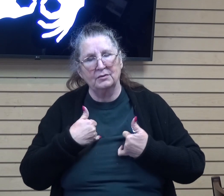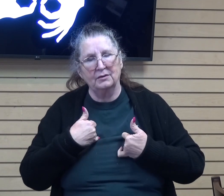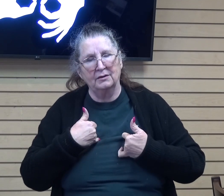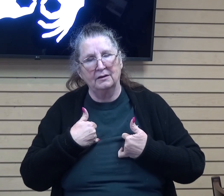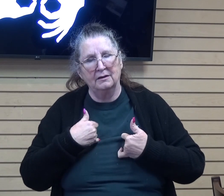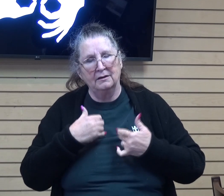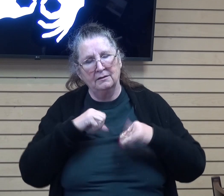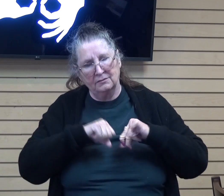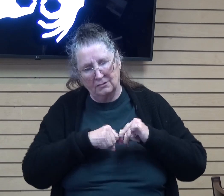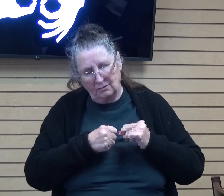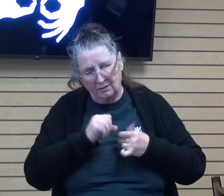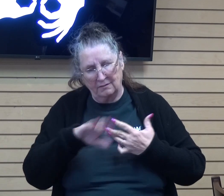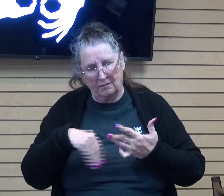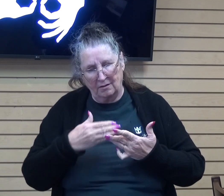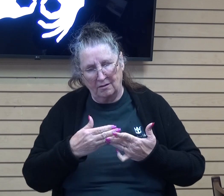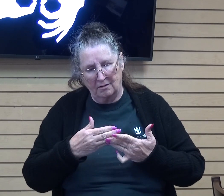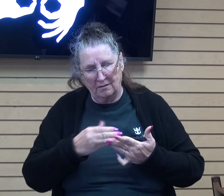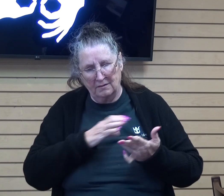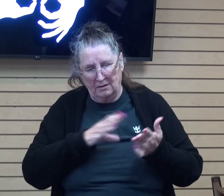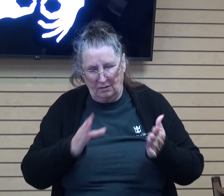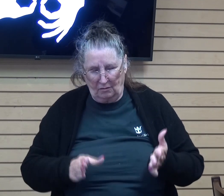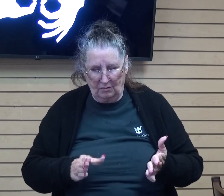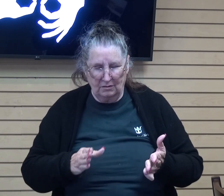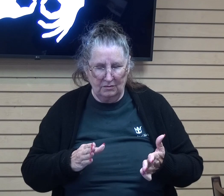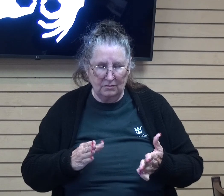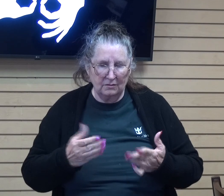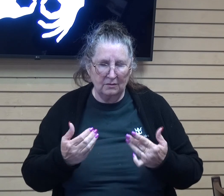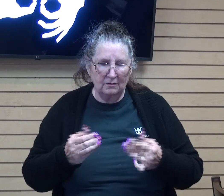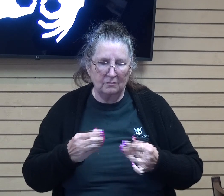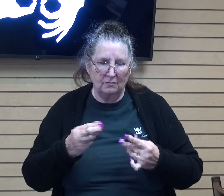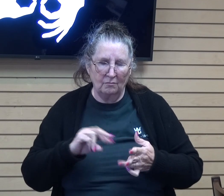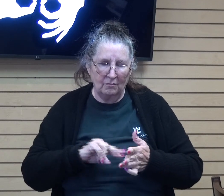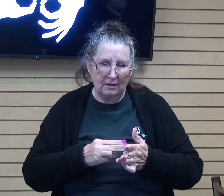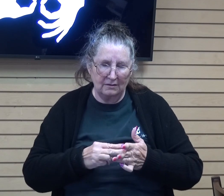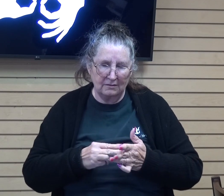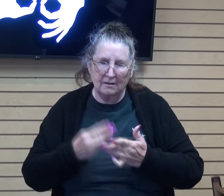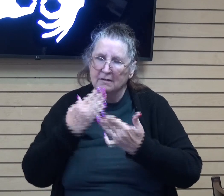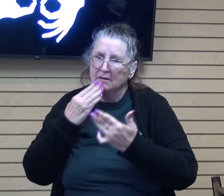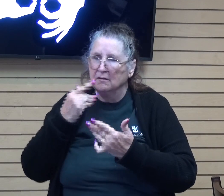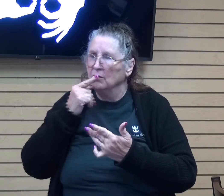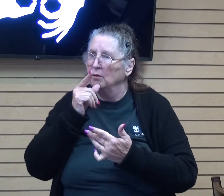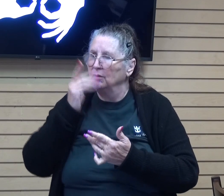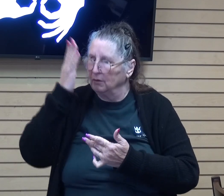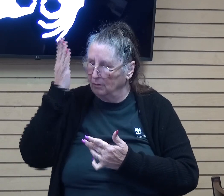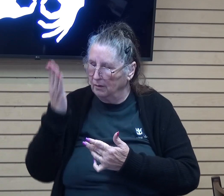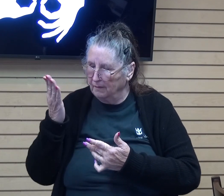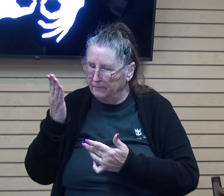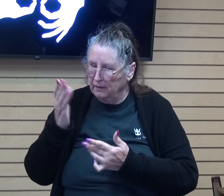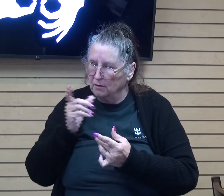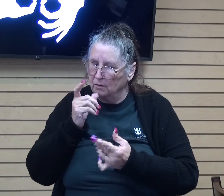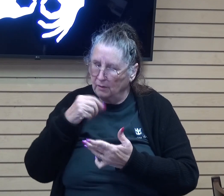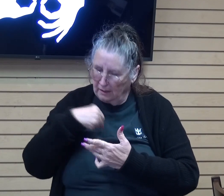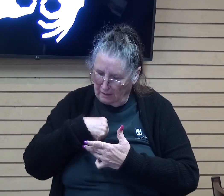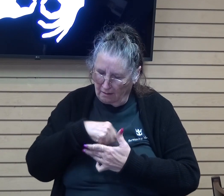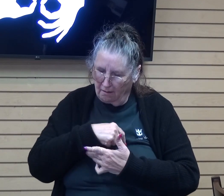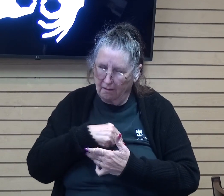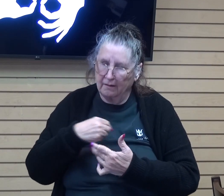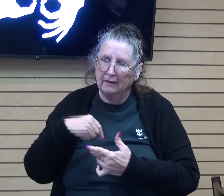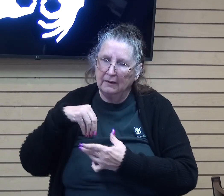and all that that being christians encompass lord and so we just thank you for who you are who we are in you we say this